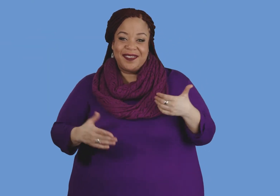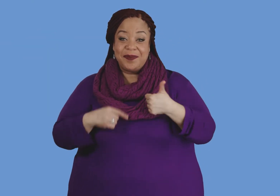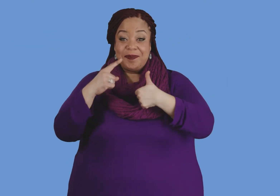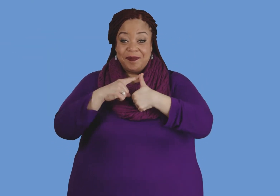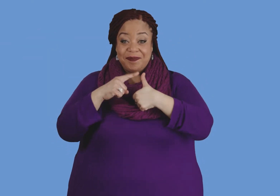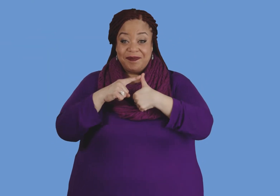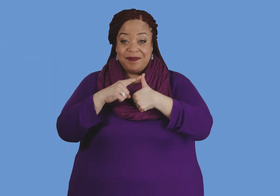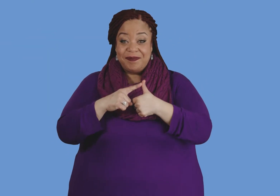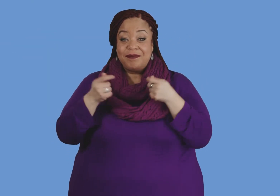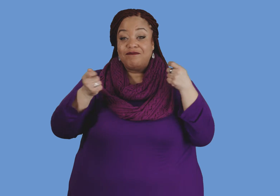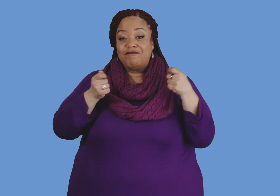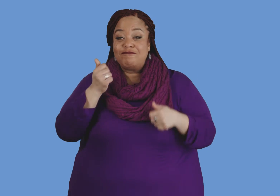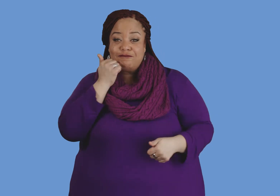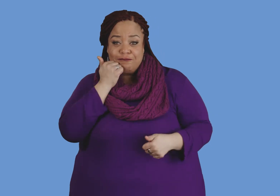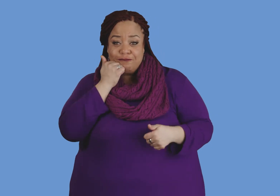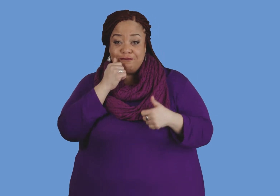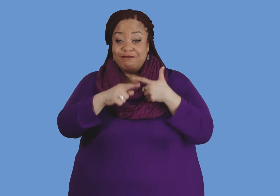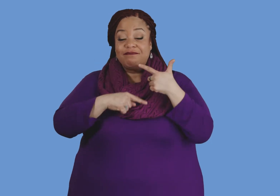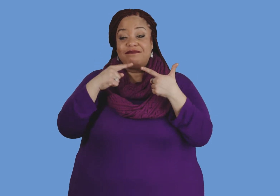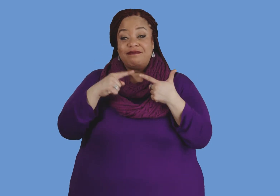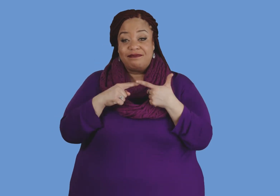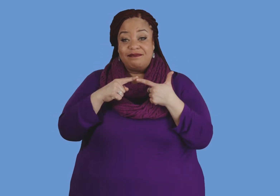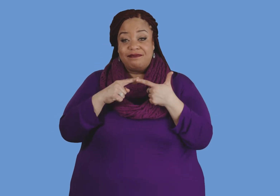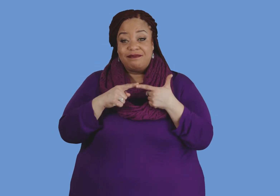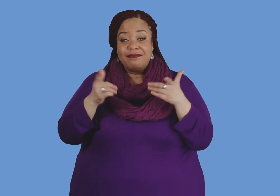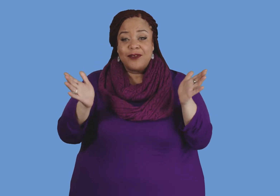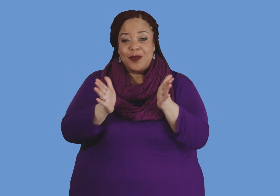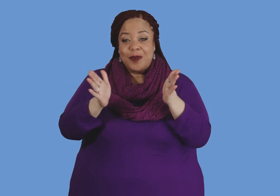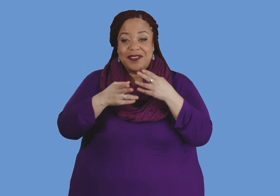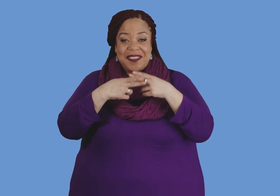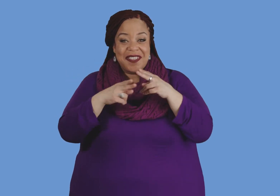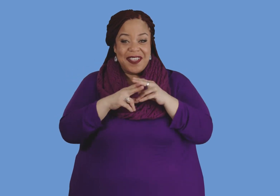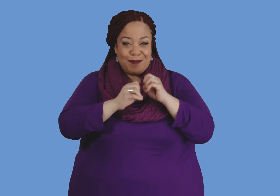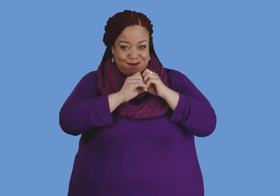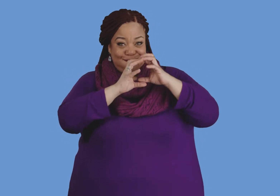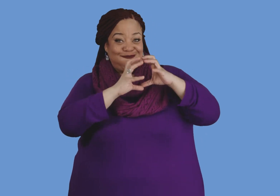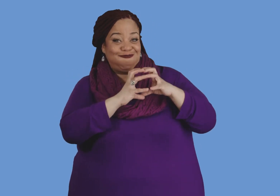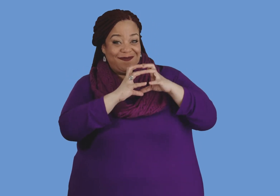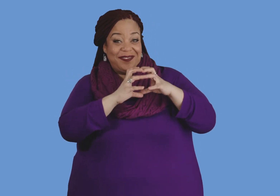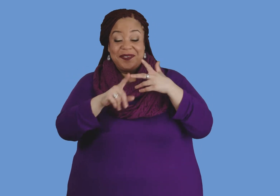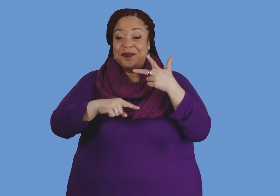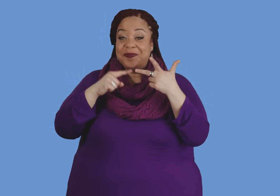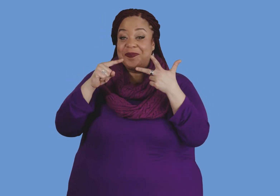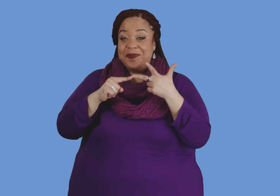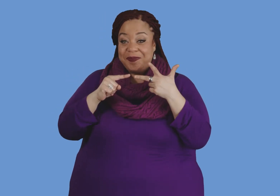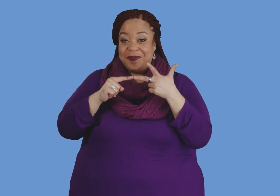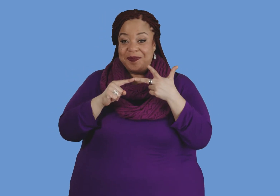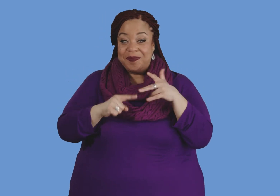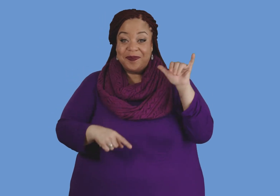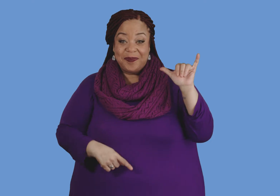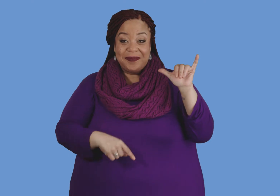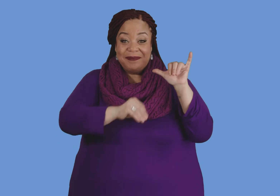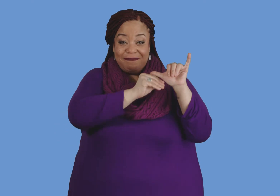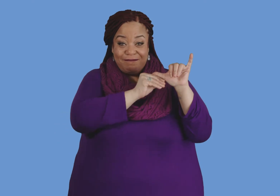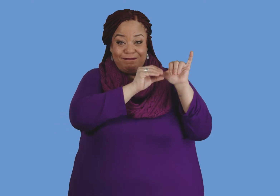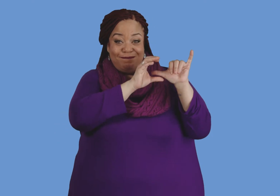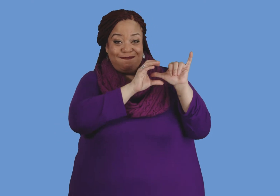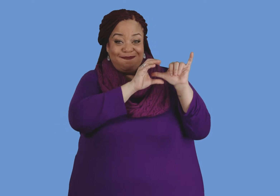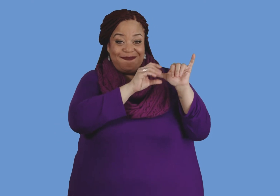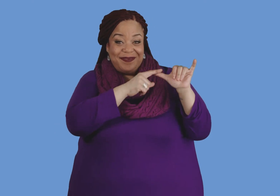every month. These hormones also make the lining of your uterus thick and spongy to